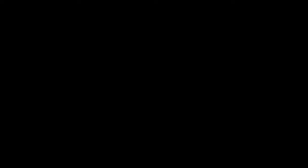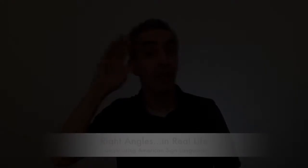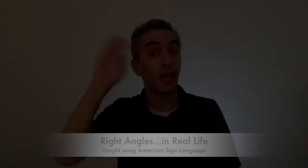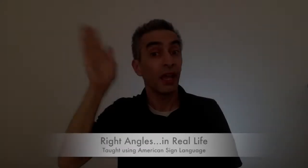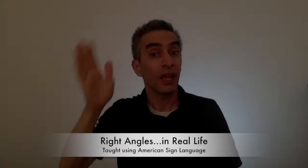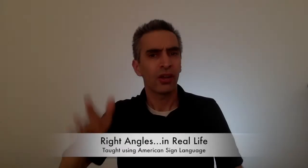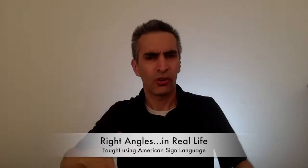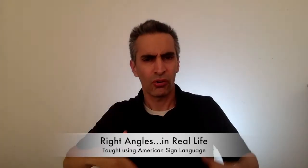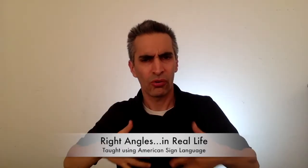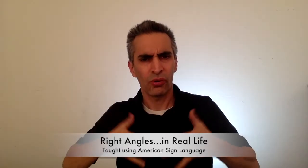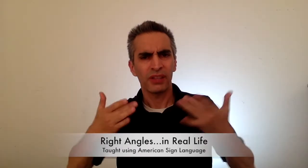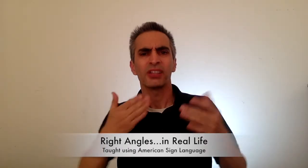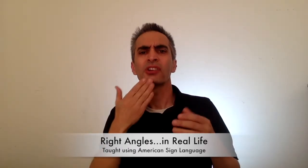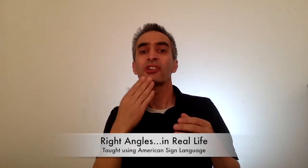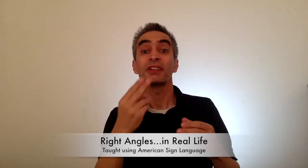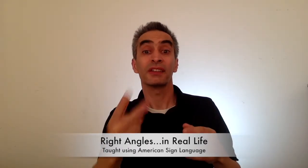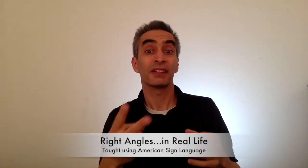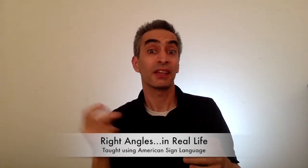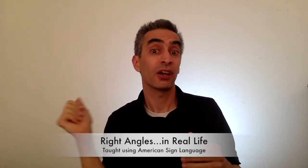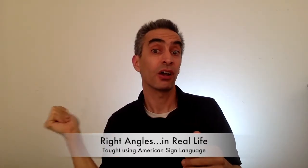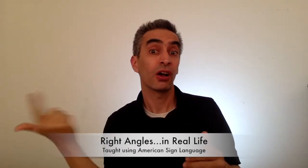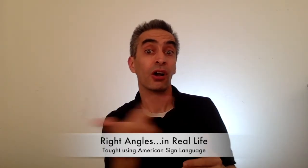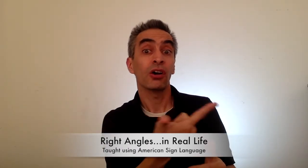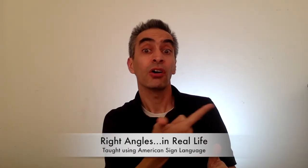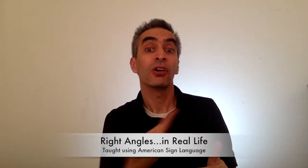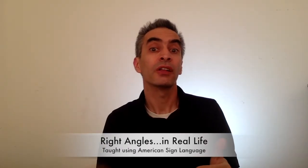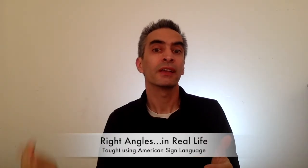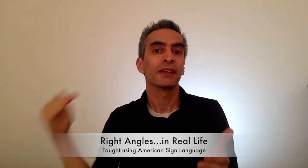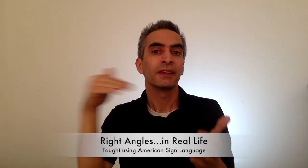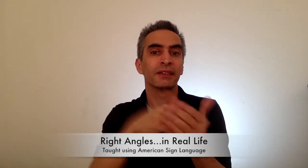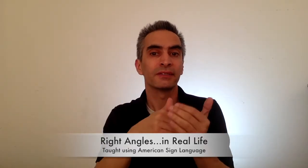Hey, what's up? Good to see all of you again.